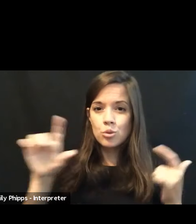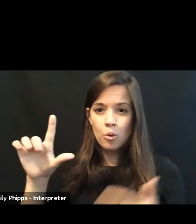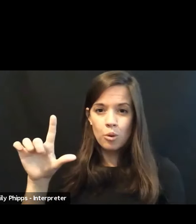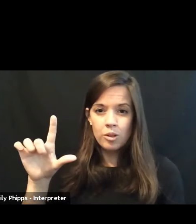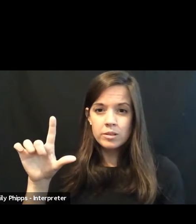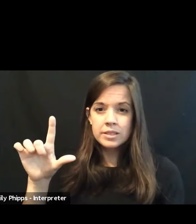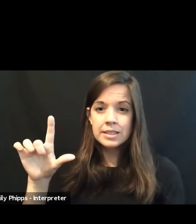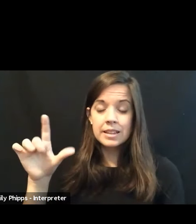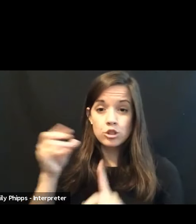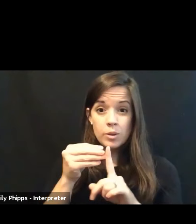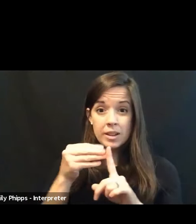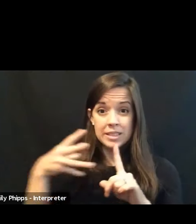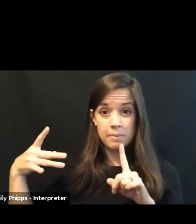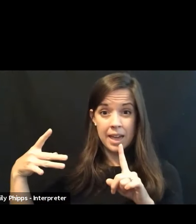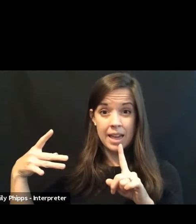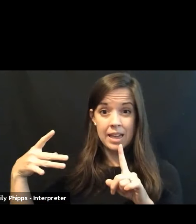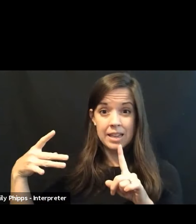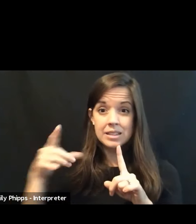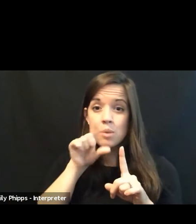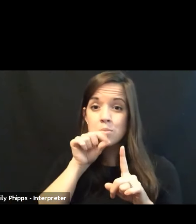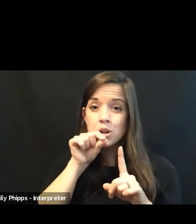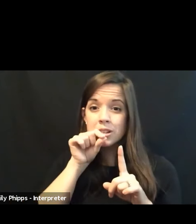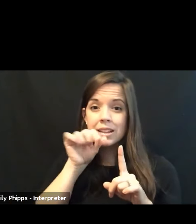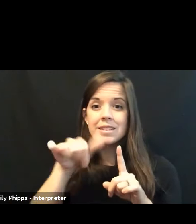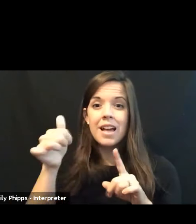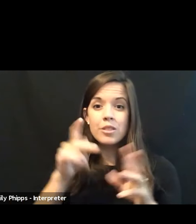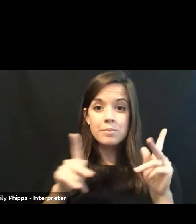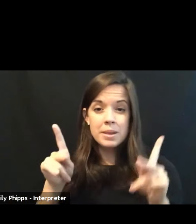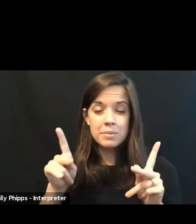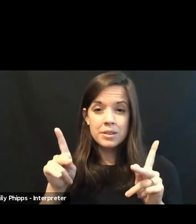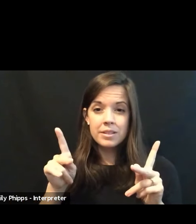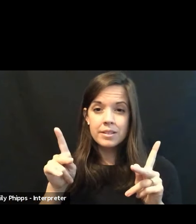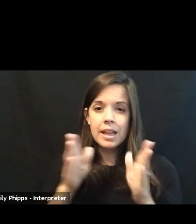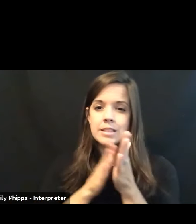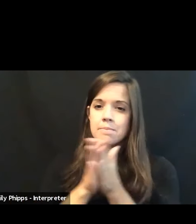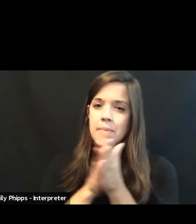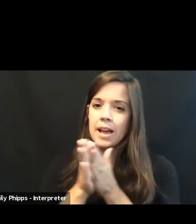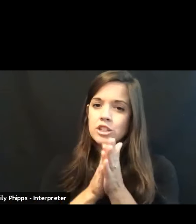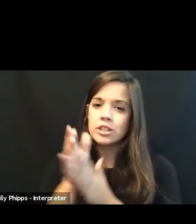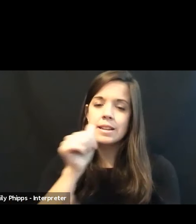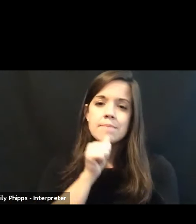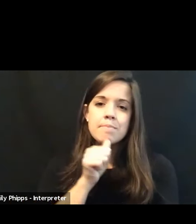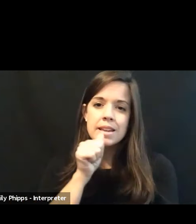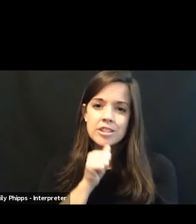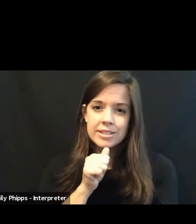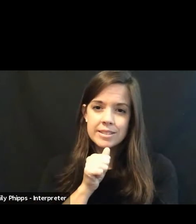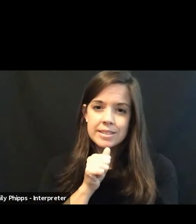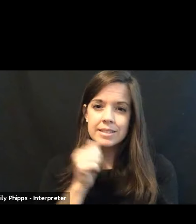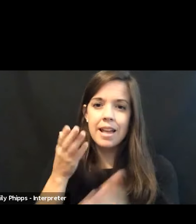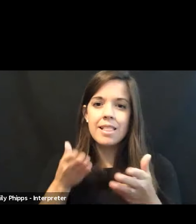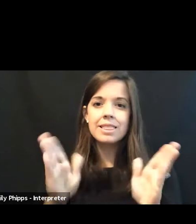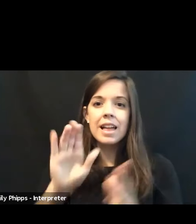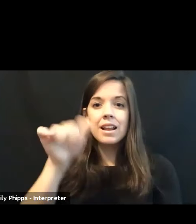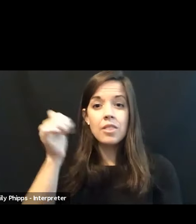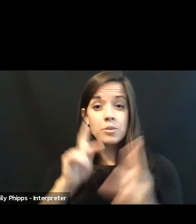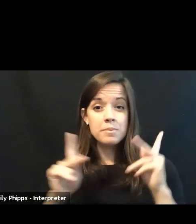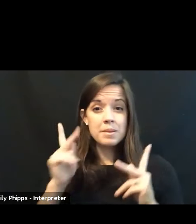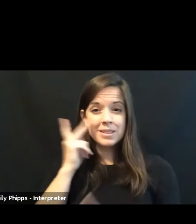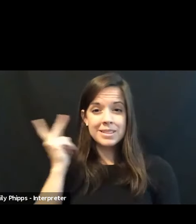expand birding to others is passion and patience. Let others, see your passion,